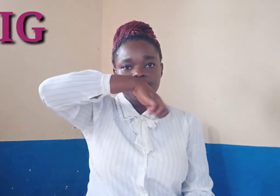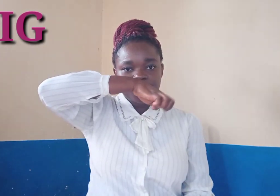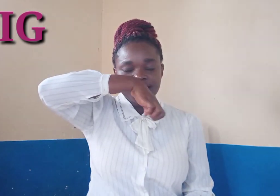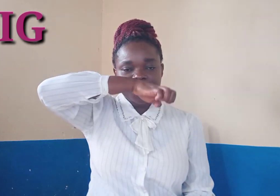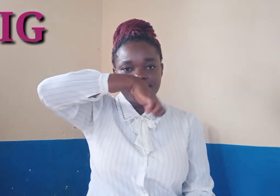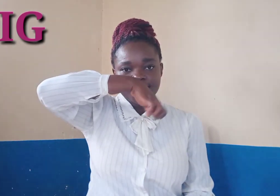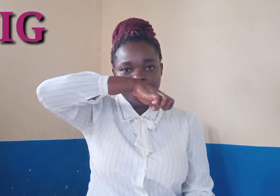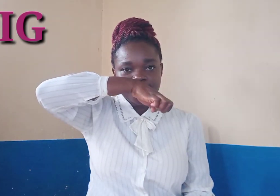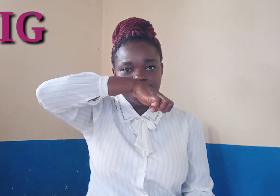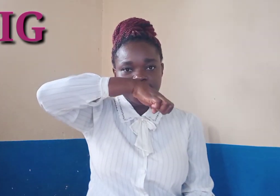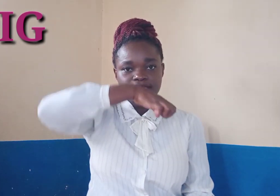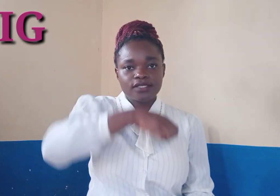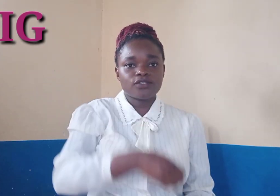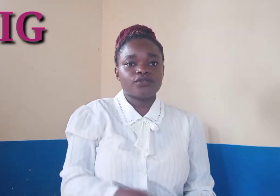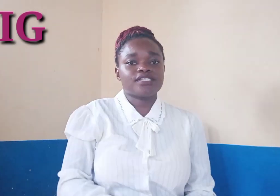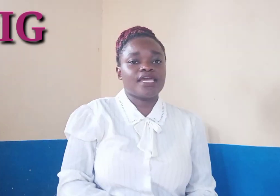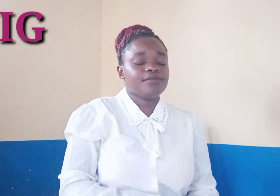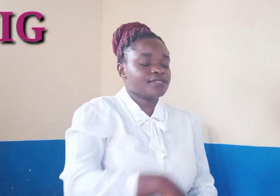pig two times